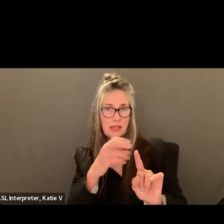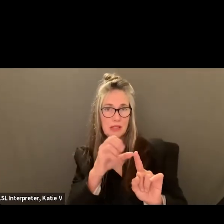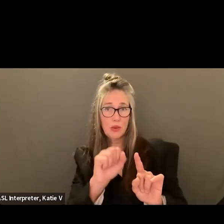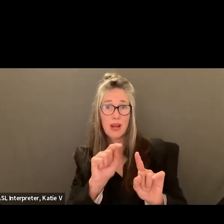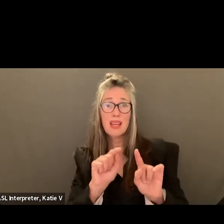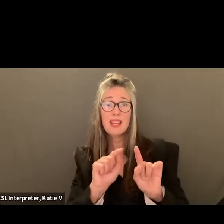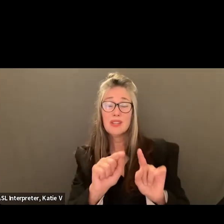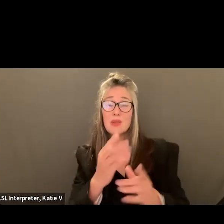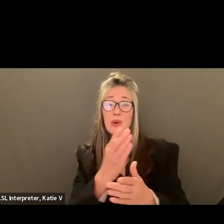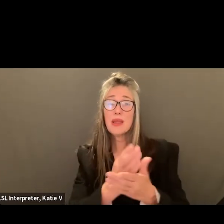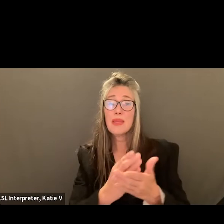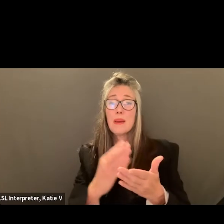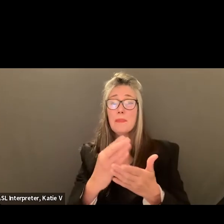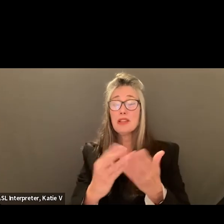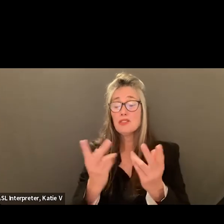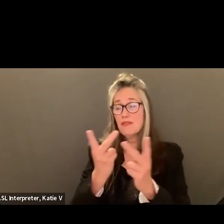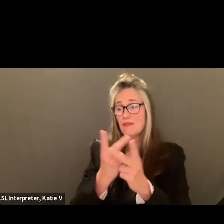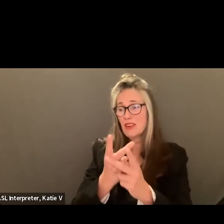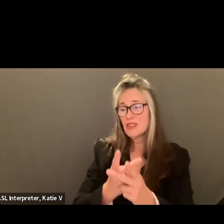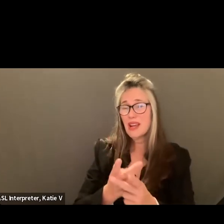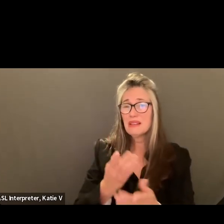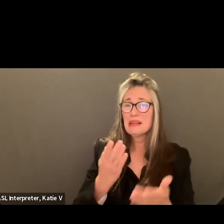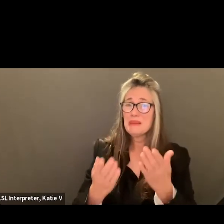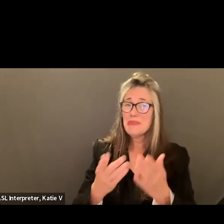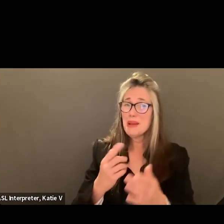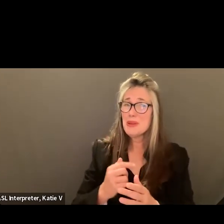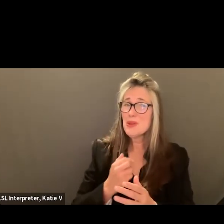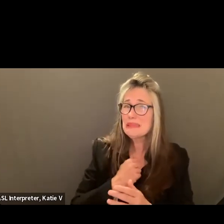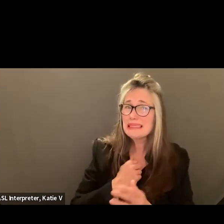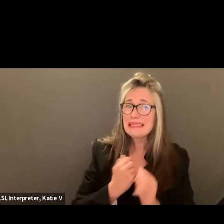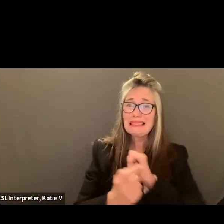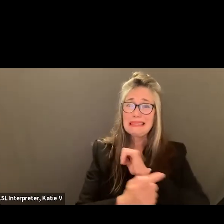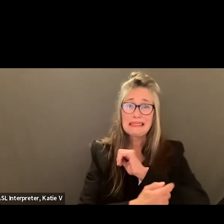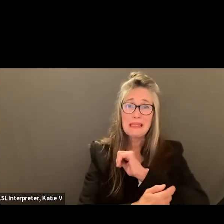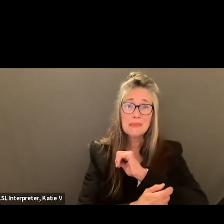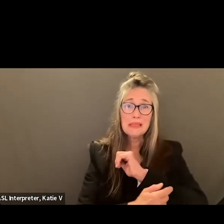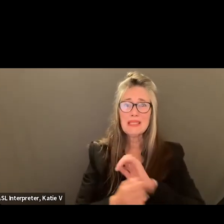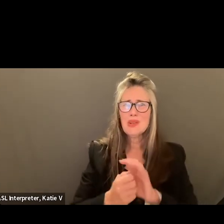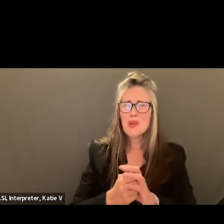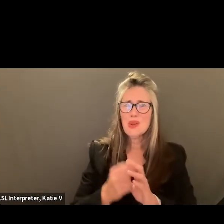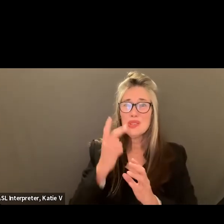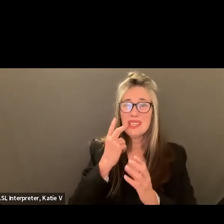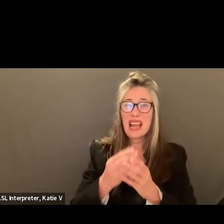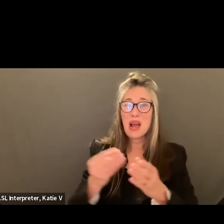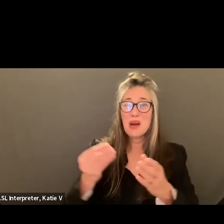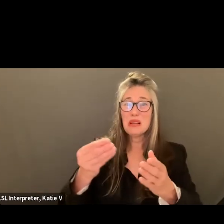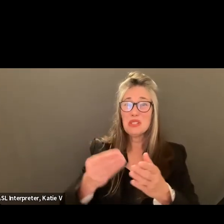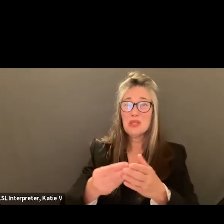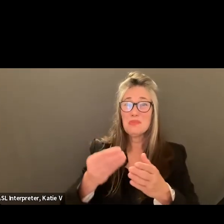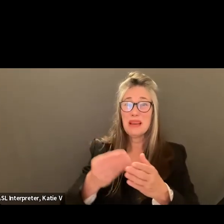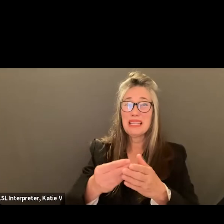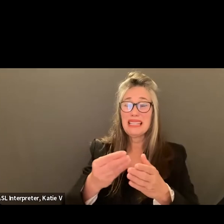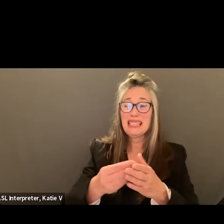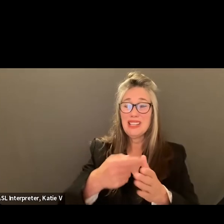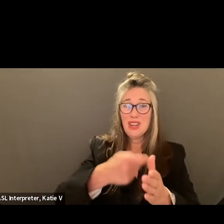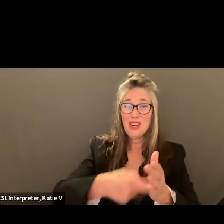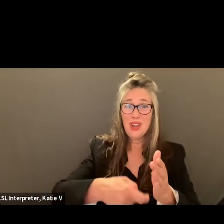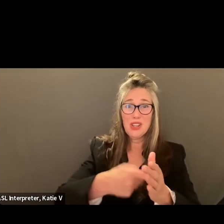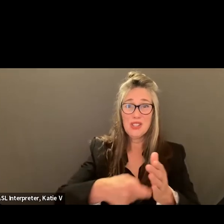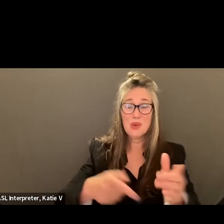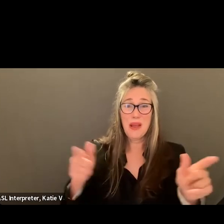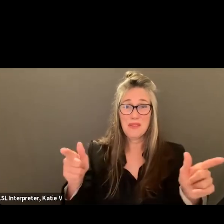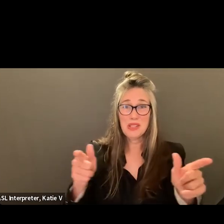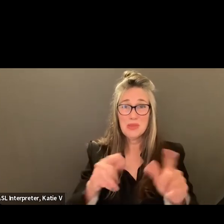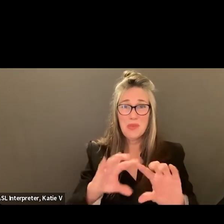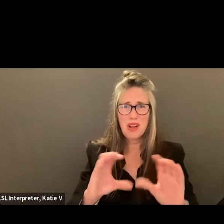the budget is being worked on, it might be tempting when you see how much money it will cost to maintain our low class sizes to be